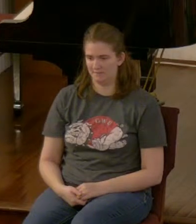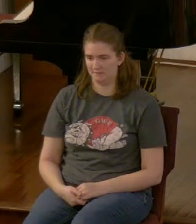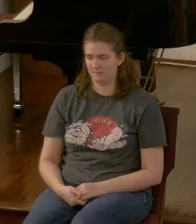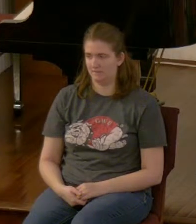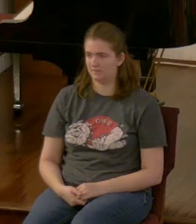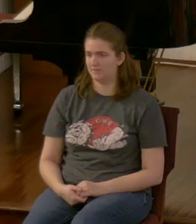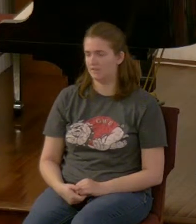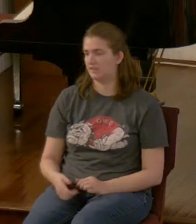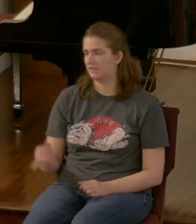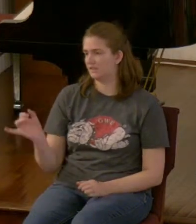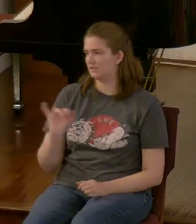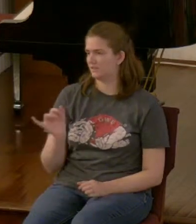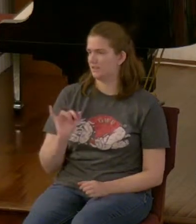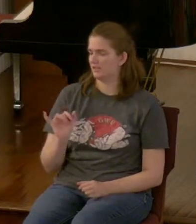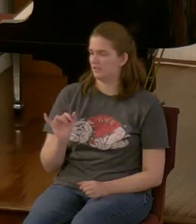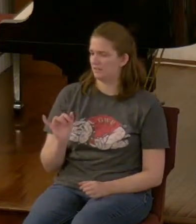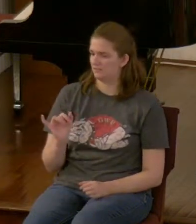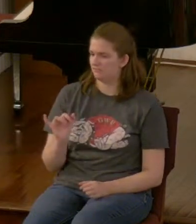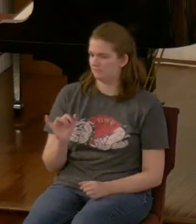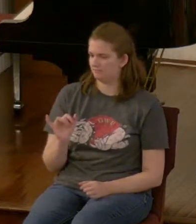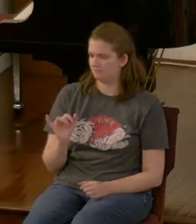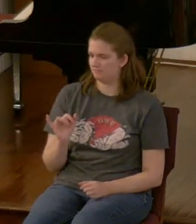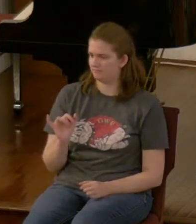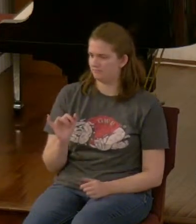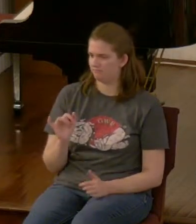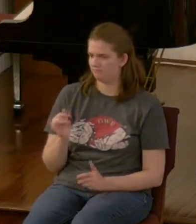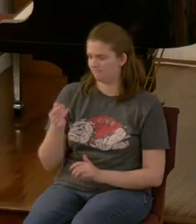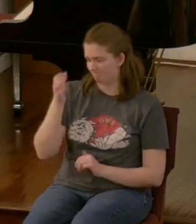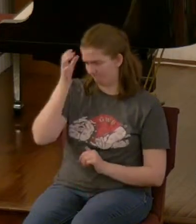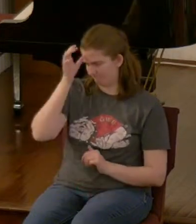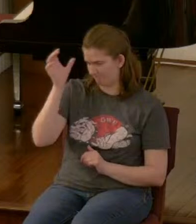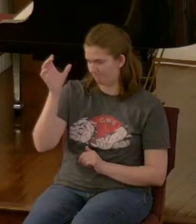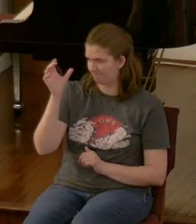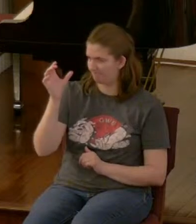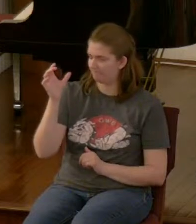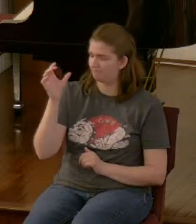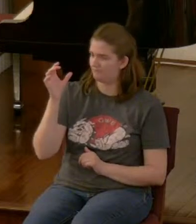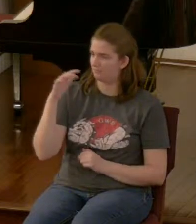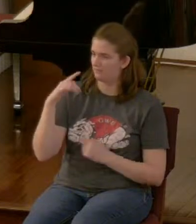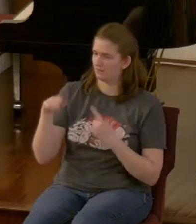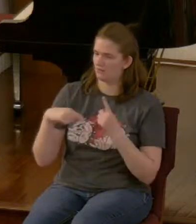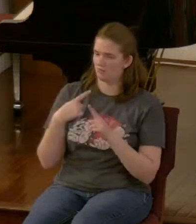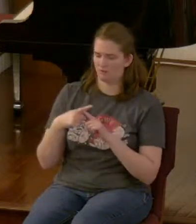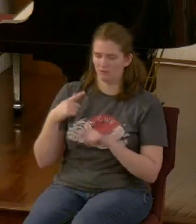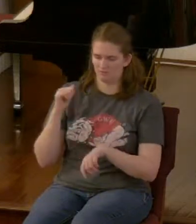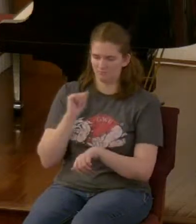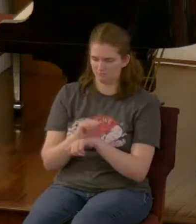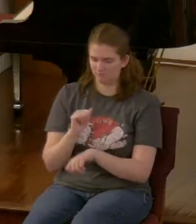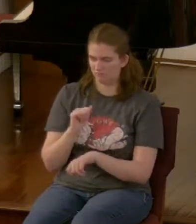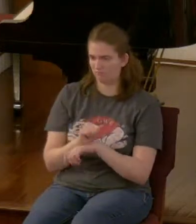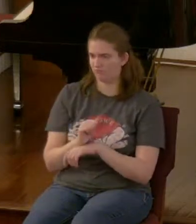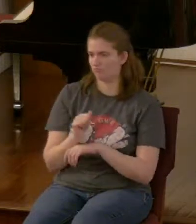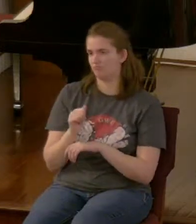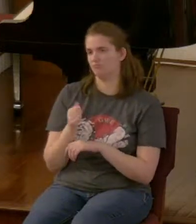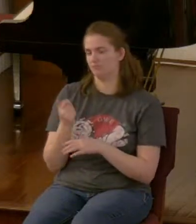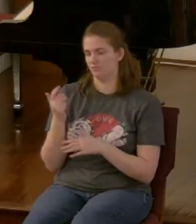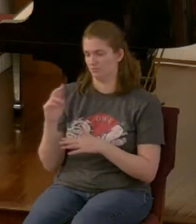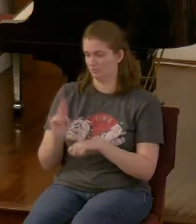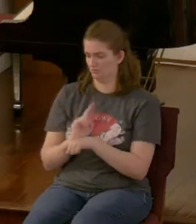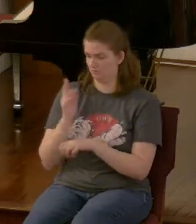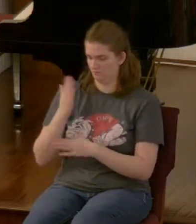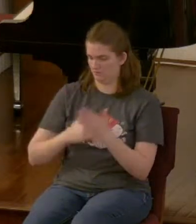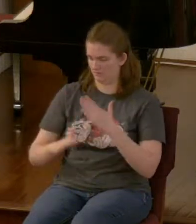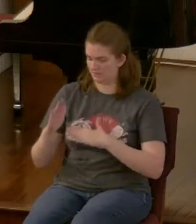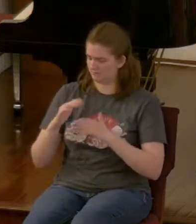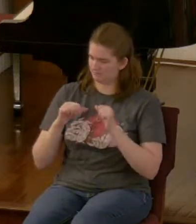that's the same thing you guys know when you work and you're using your hands and you keep you keep doing and it hurts